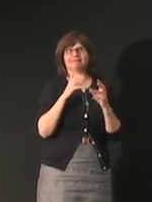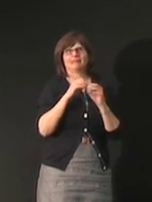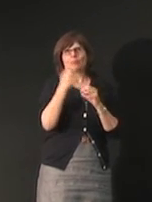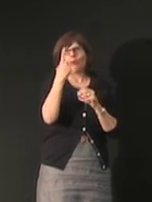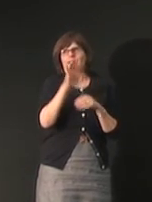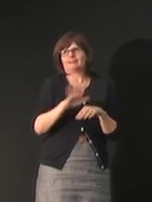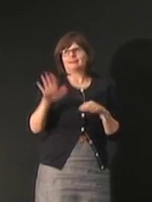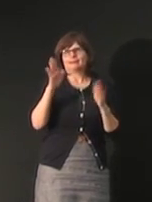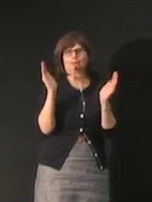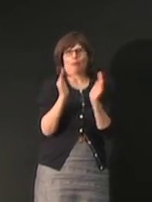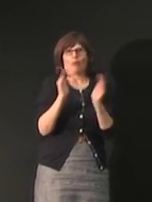diverse groups of people